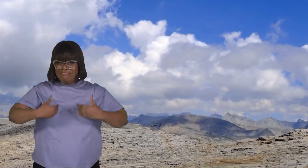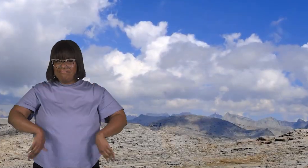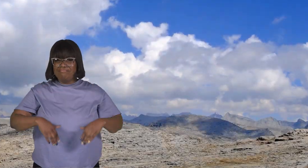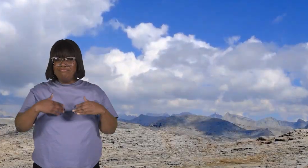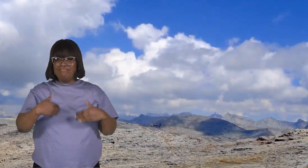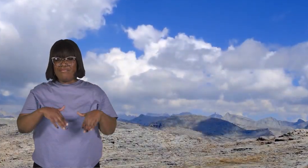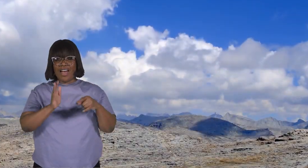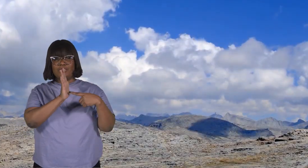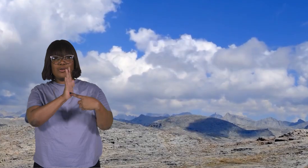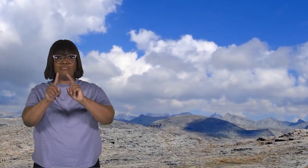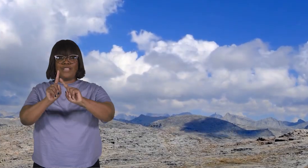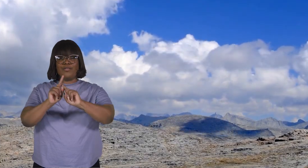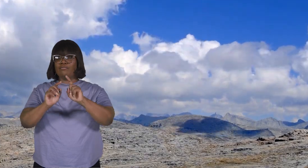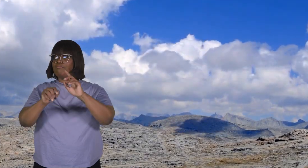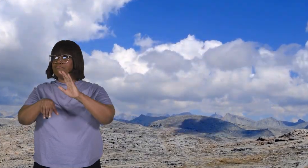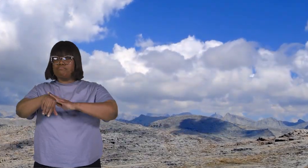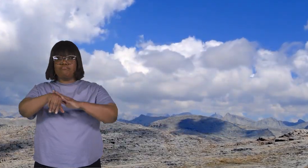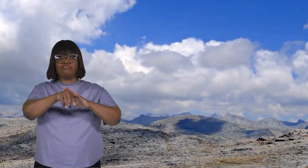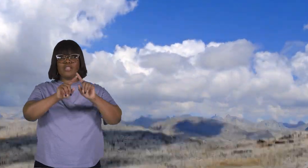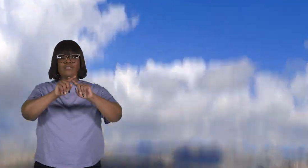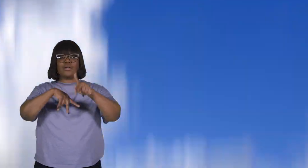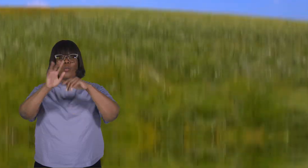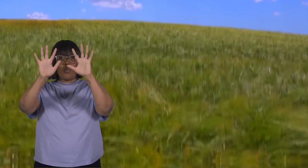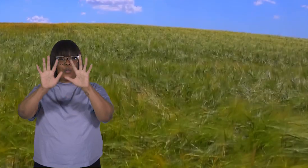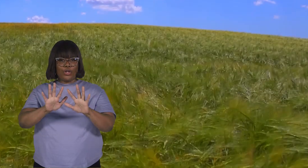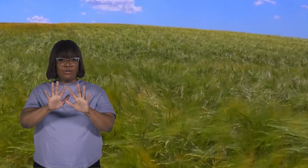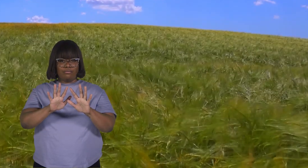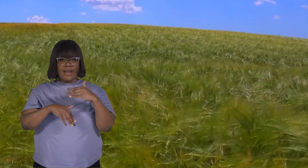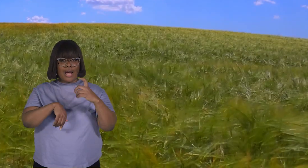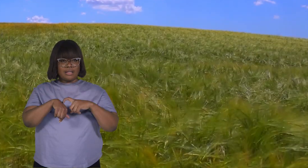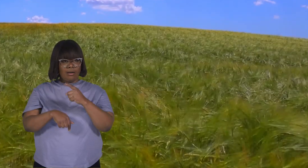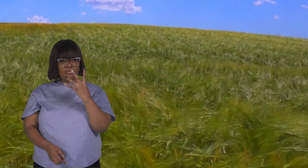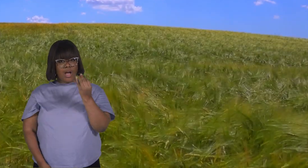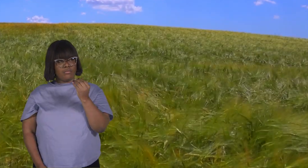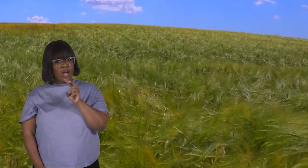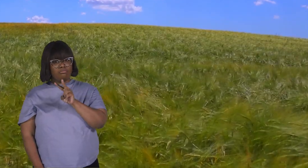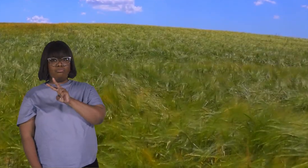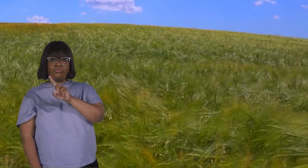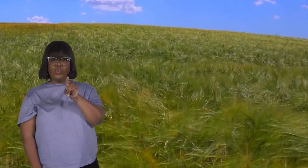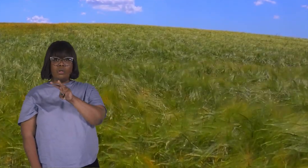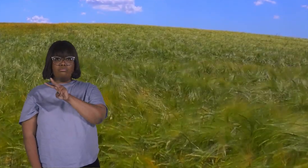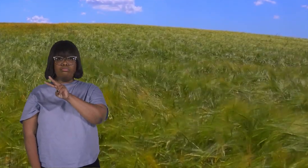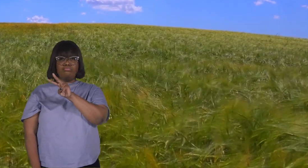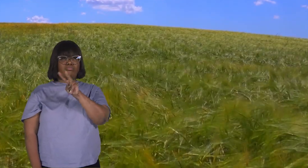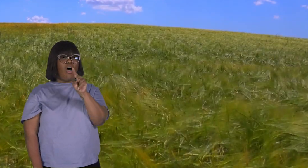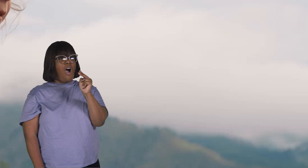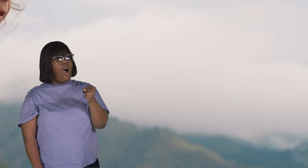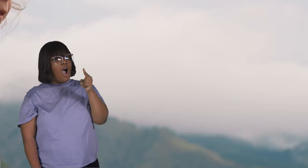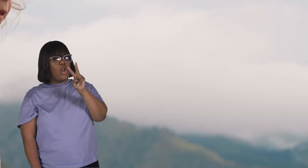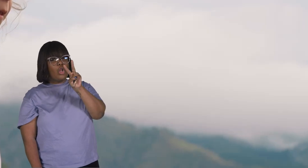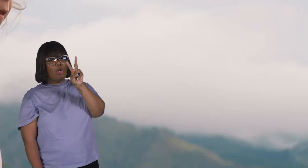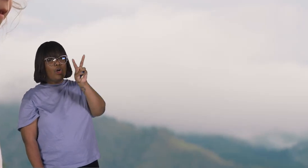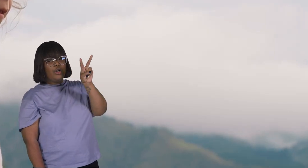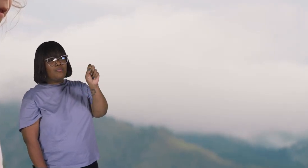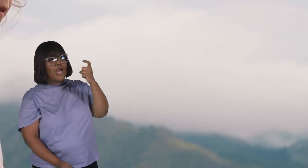signal various kinds of weather. The next time you're outside, look up high and see if you can identify